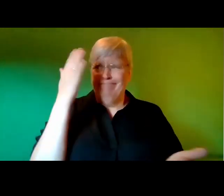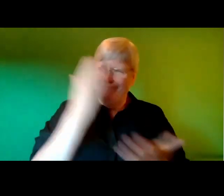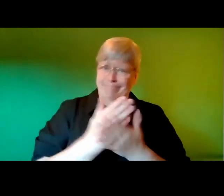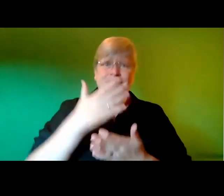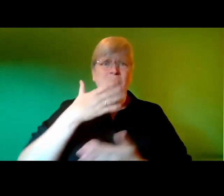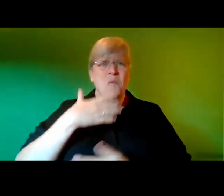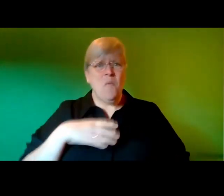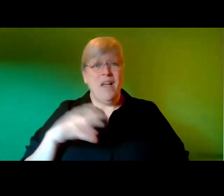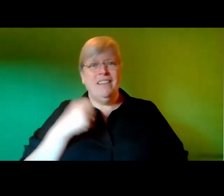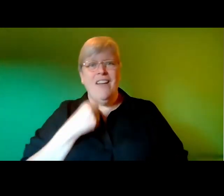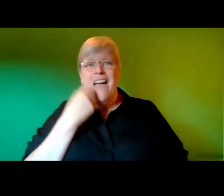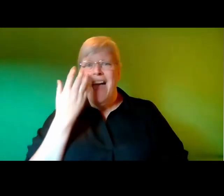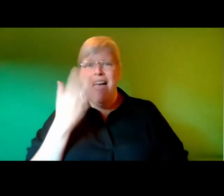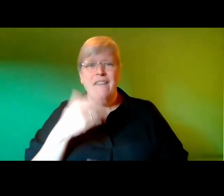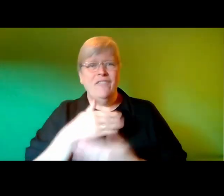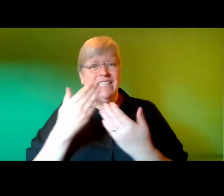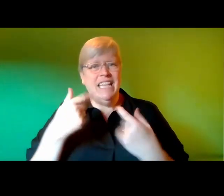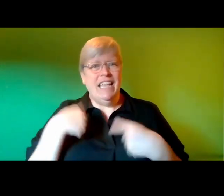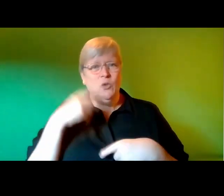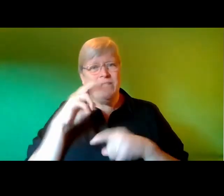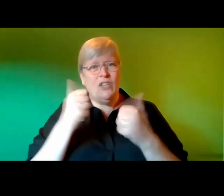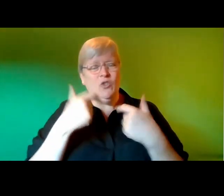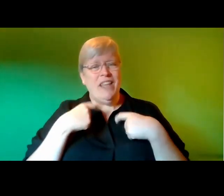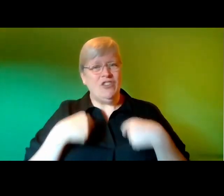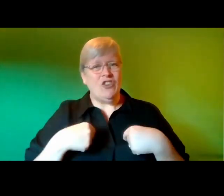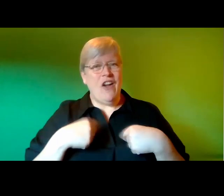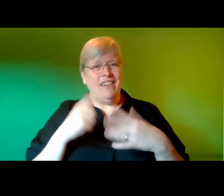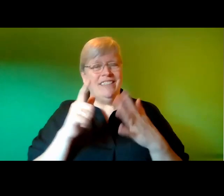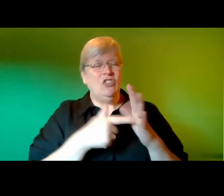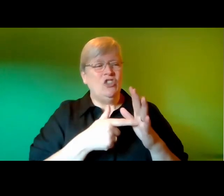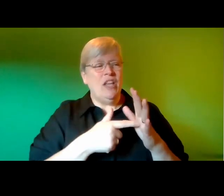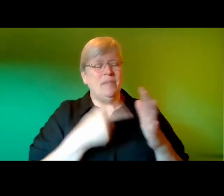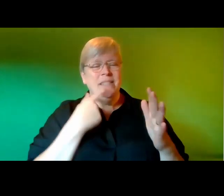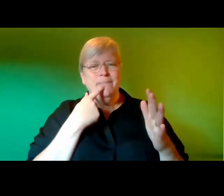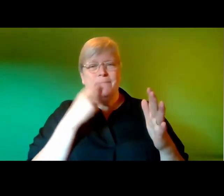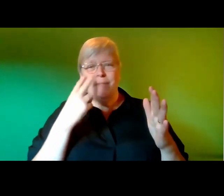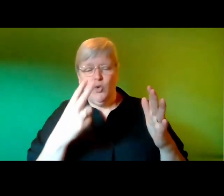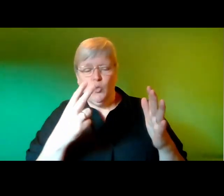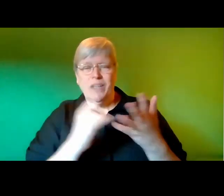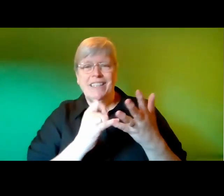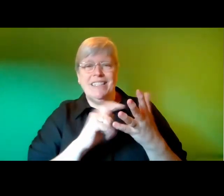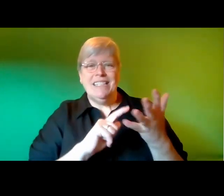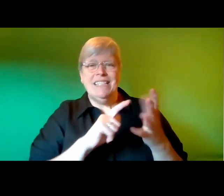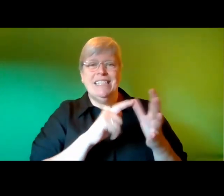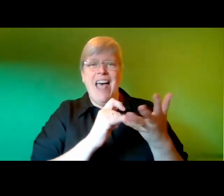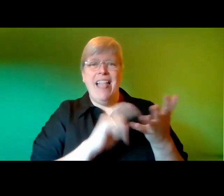not every day you see such a great shirt james looks down at one of the plastic salsa tubs at the plastic salsa tub in